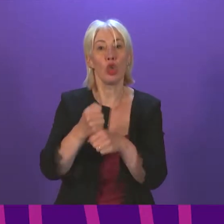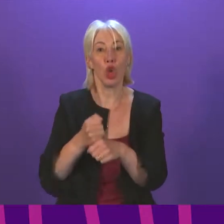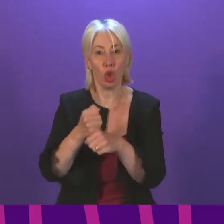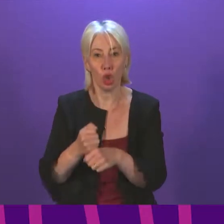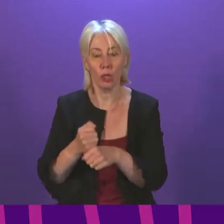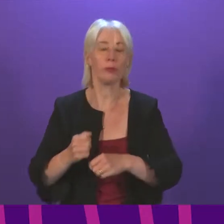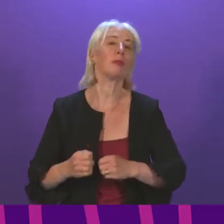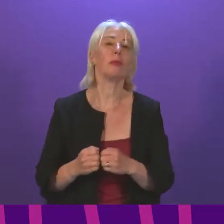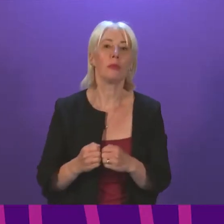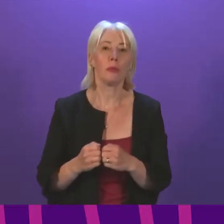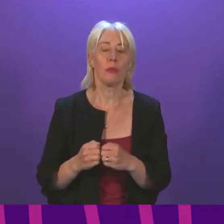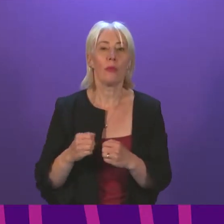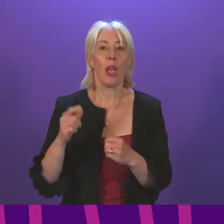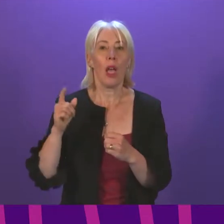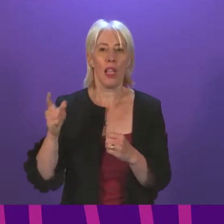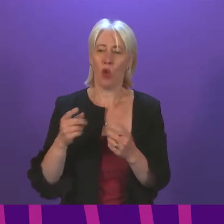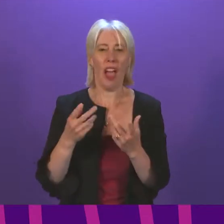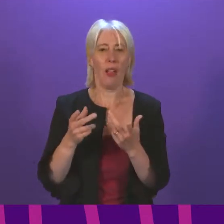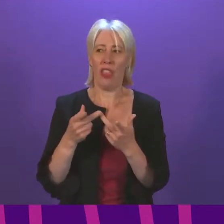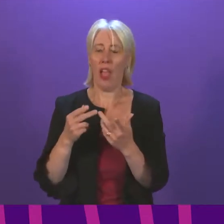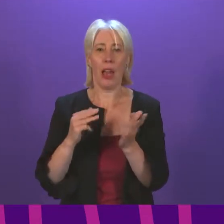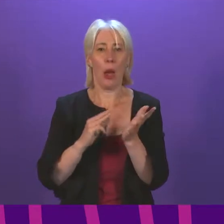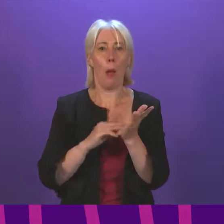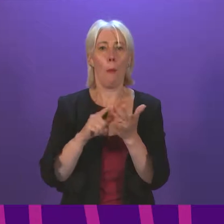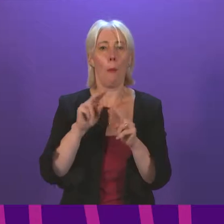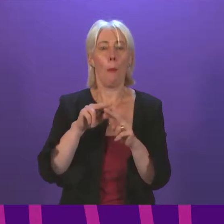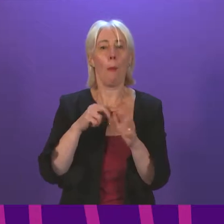Tukster and Womfrey Parish Church's Moffat.